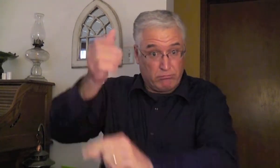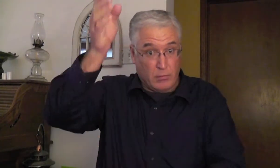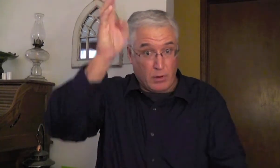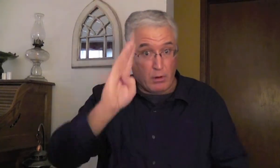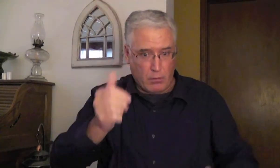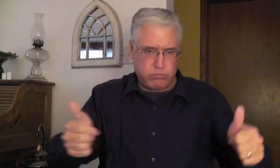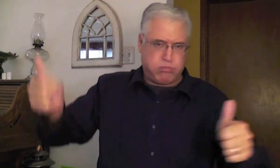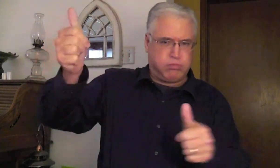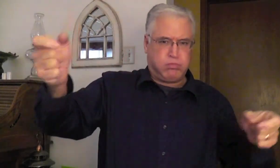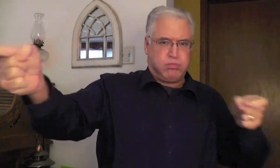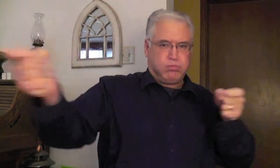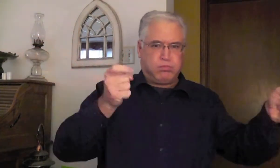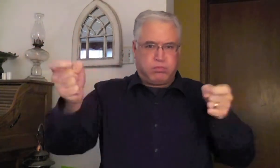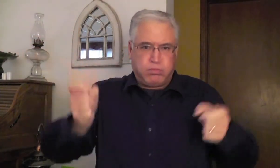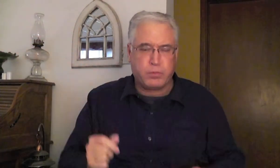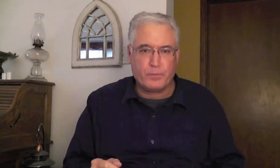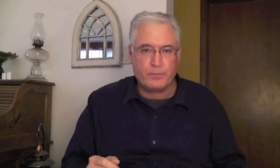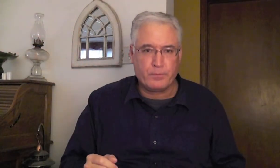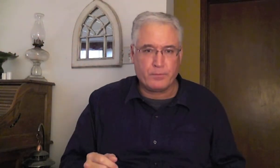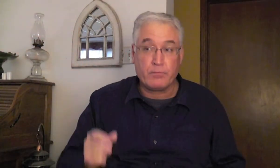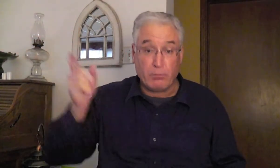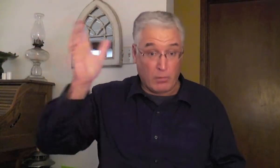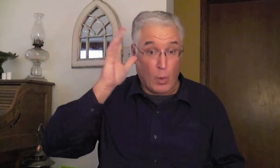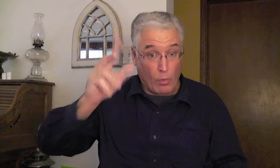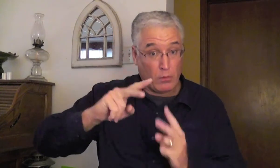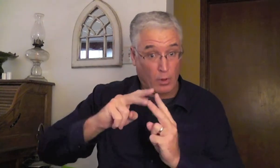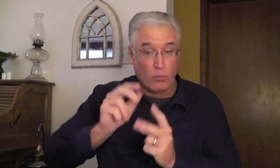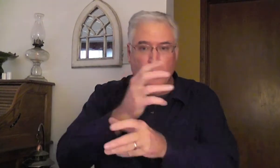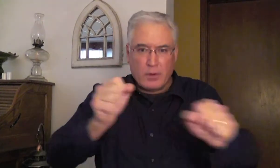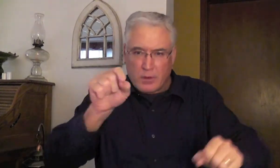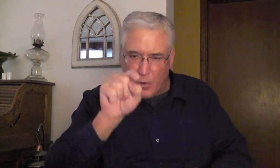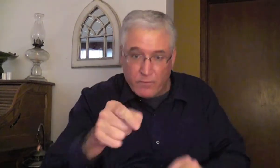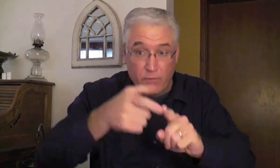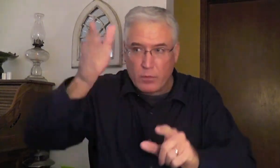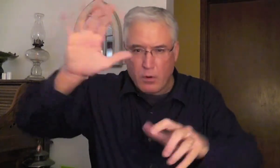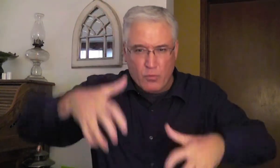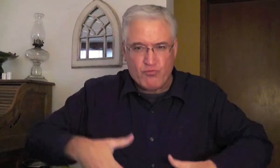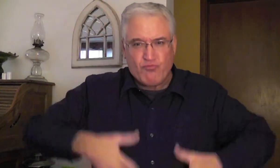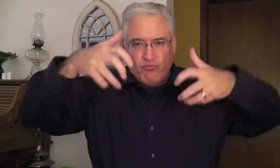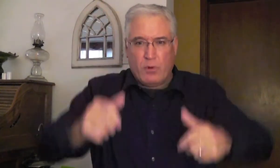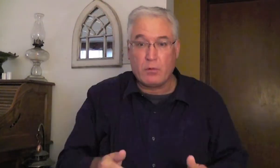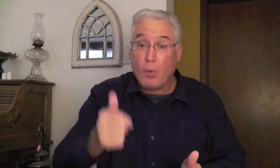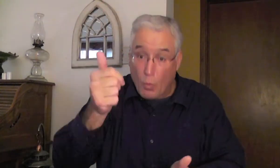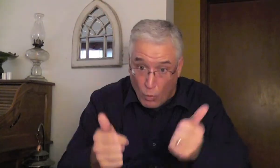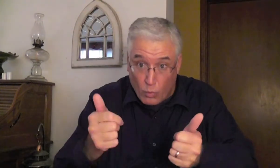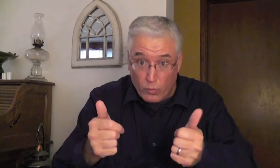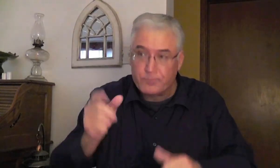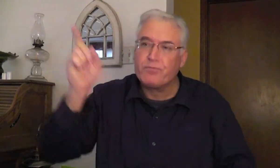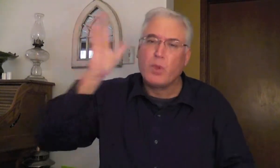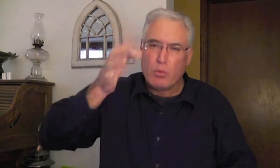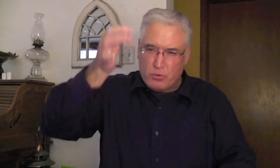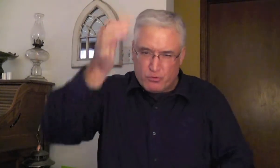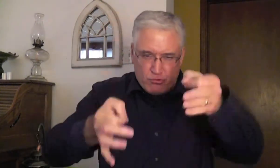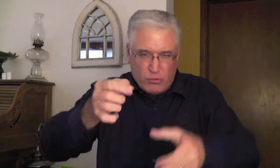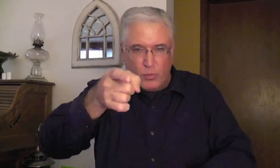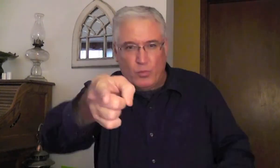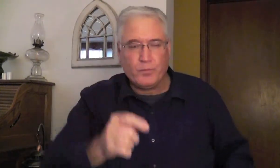Trust in him today. And God's sovereignty. You will either be judged by him. His wrath.